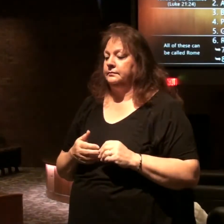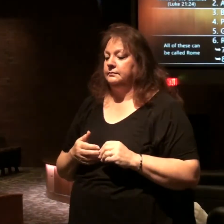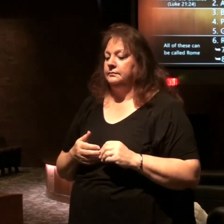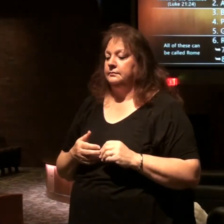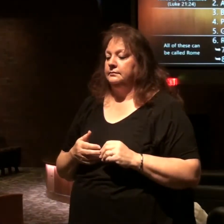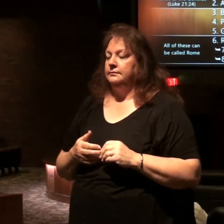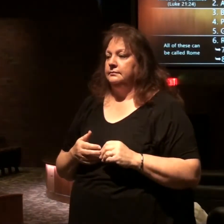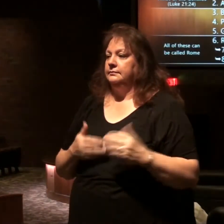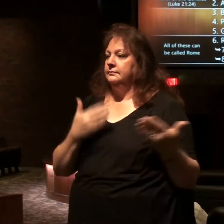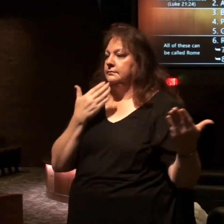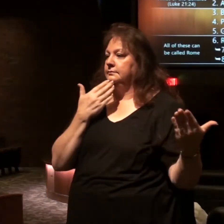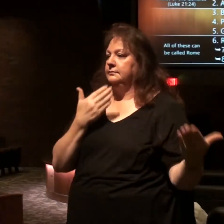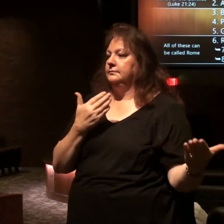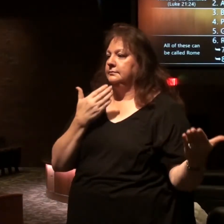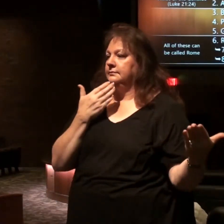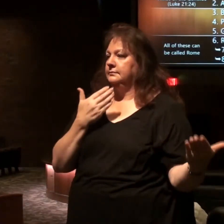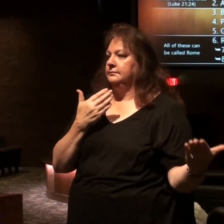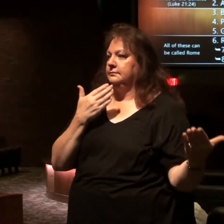appreciate